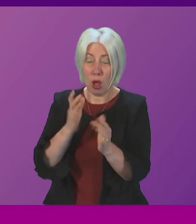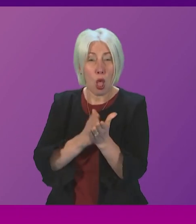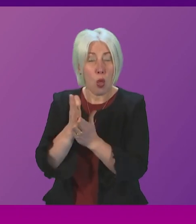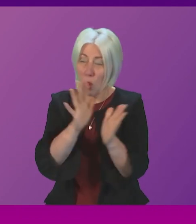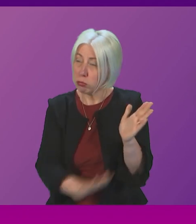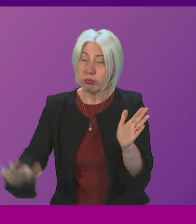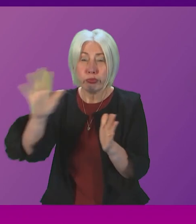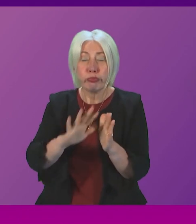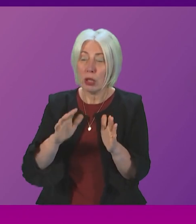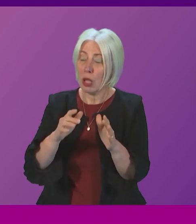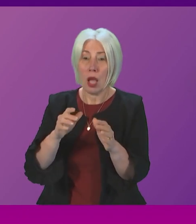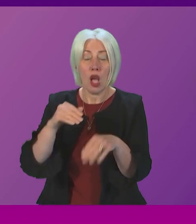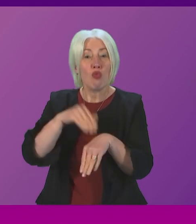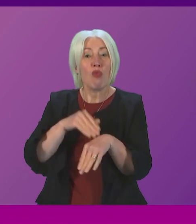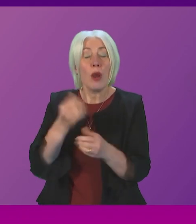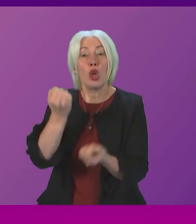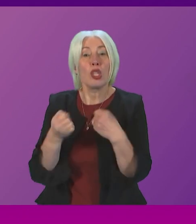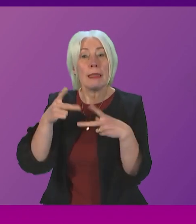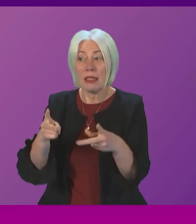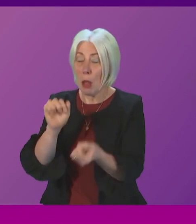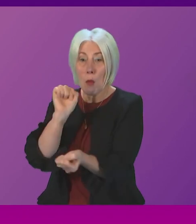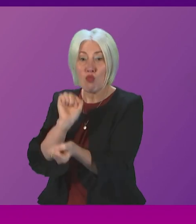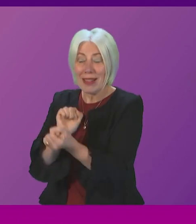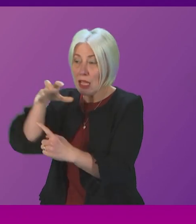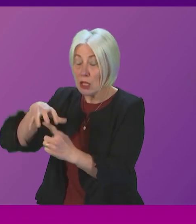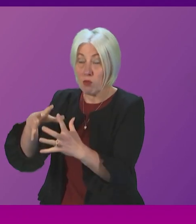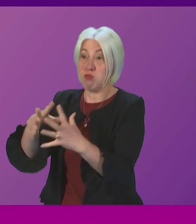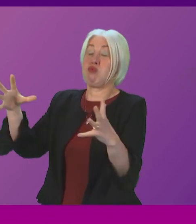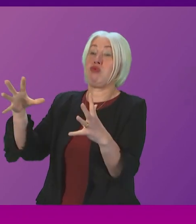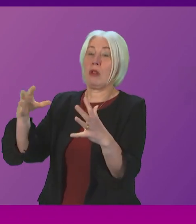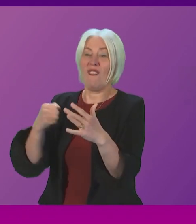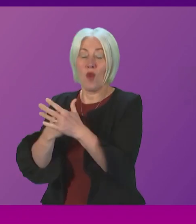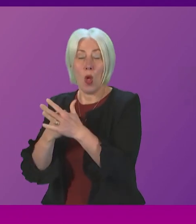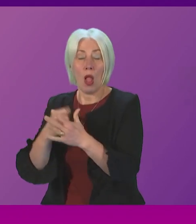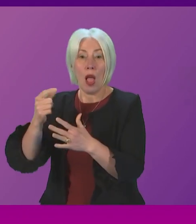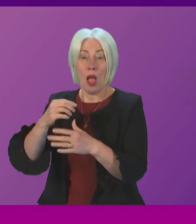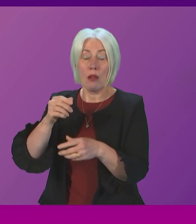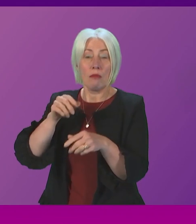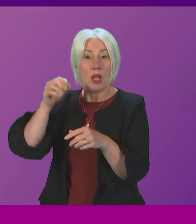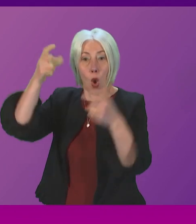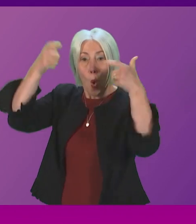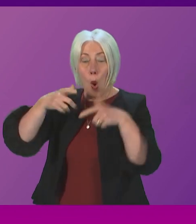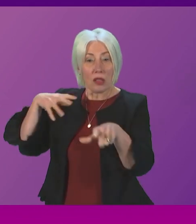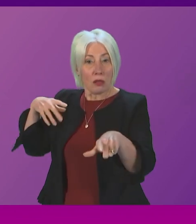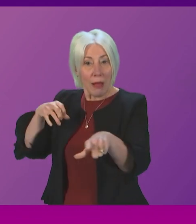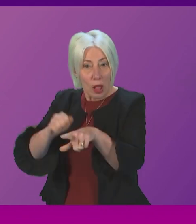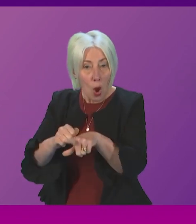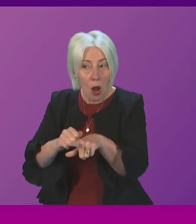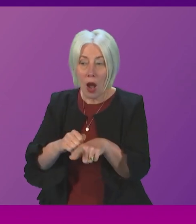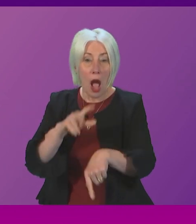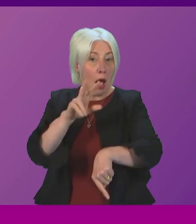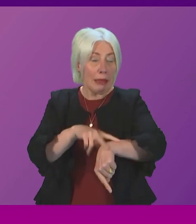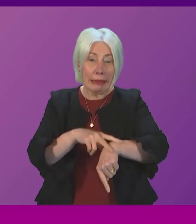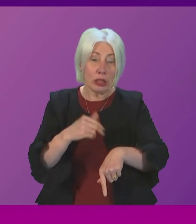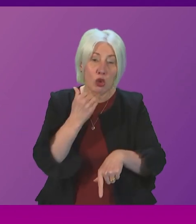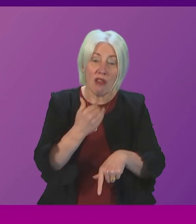system courts are backlogged prisons are overcrowded and a police force is being starved of resources but isn't this the problem with this